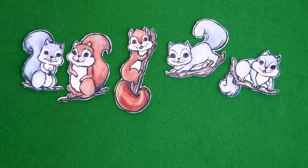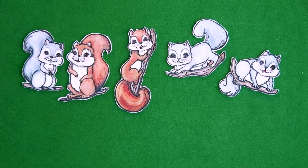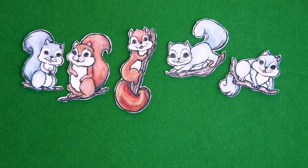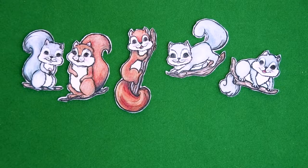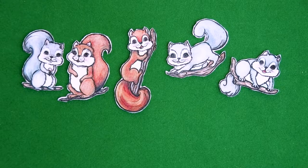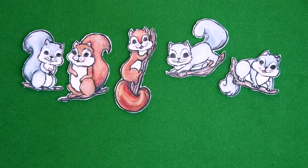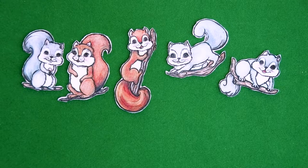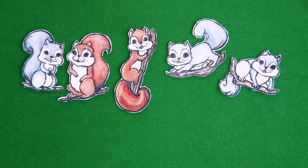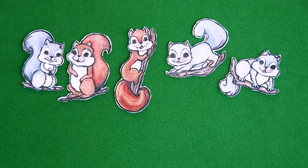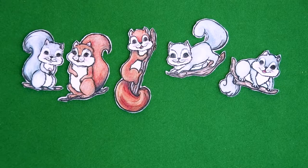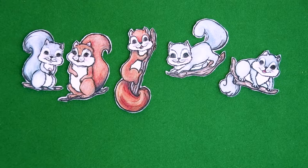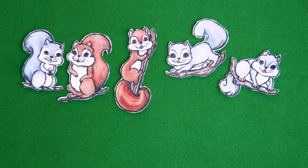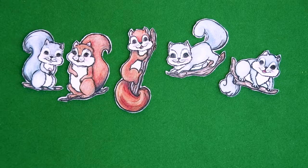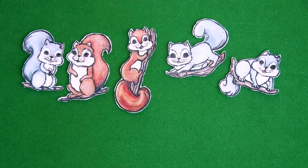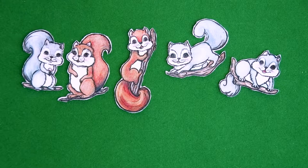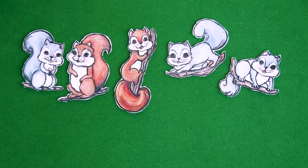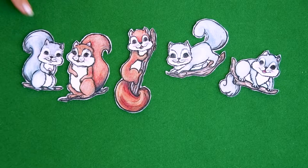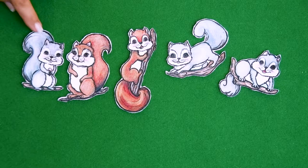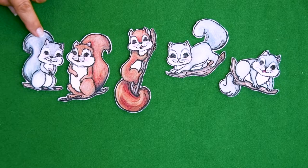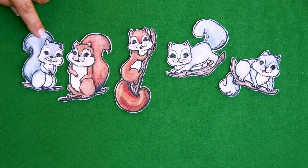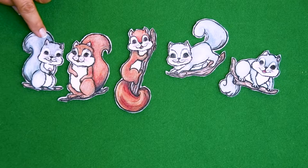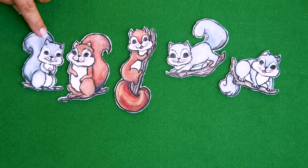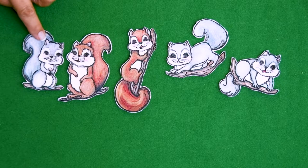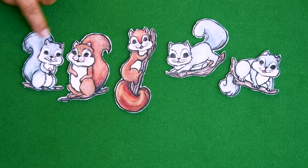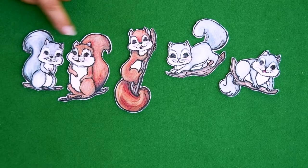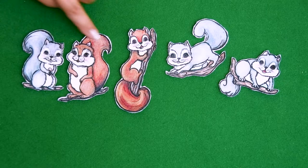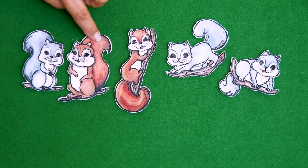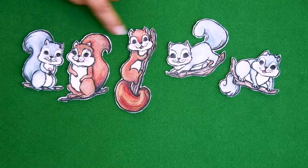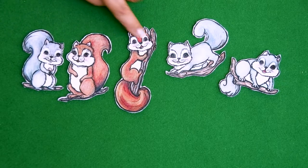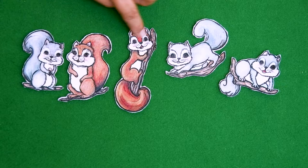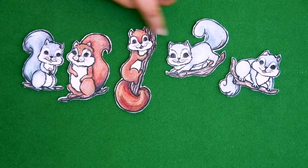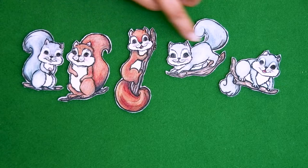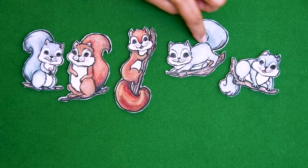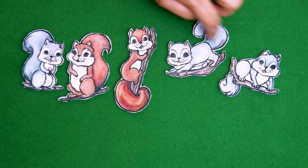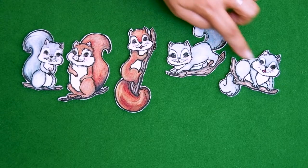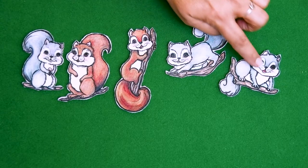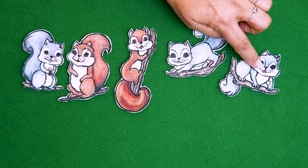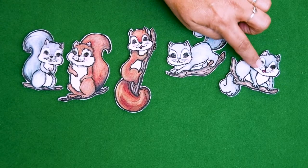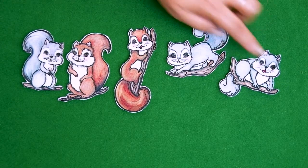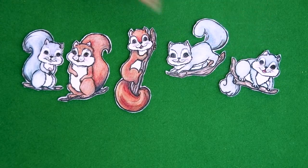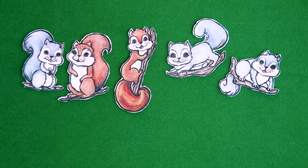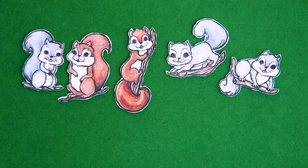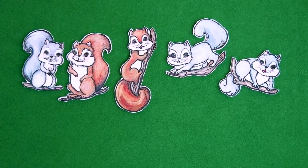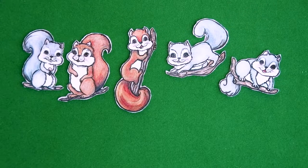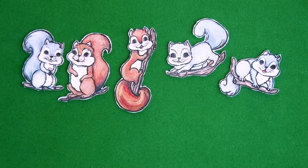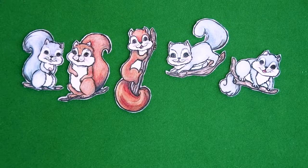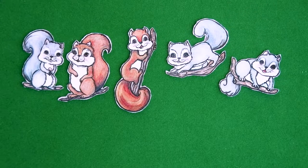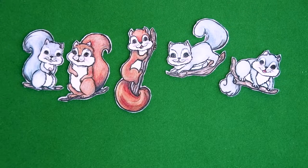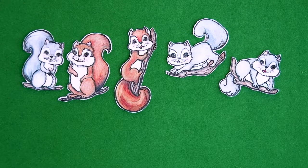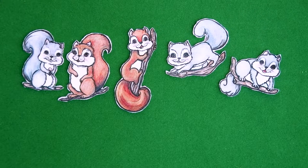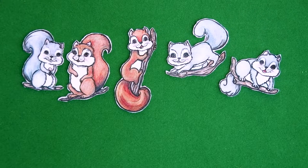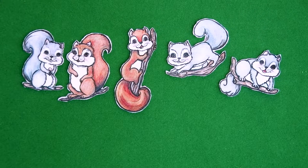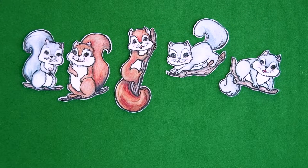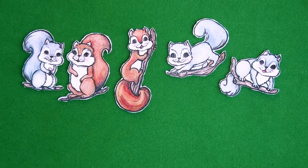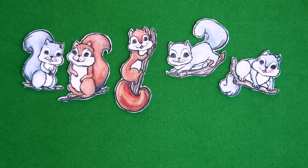a tree. Sitting in a tree. Okay. One, two, three, four, five little squirrels are sitting in a tree.